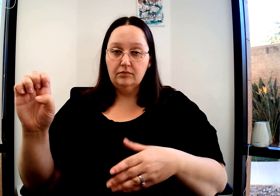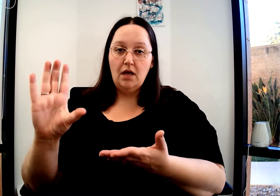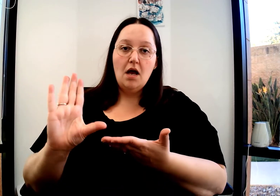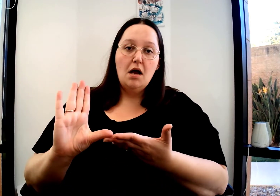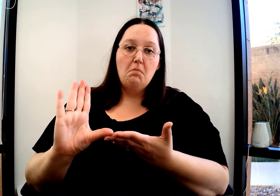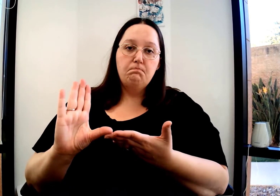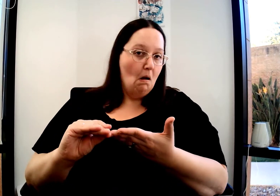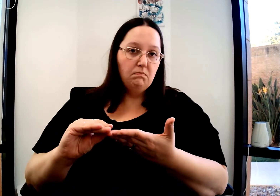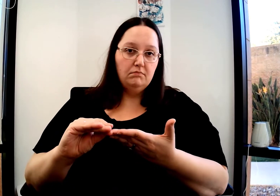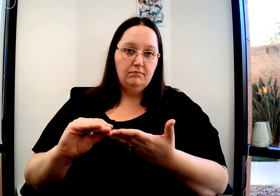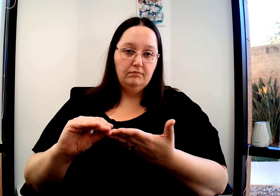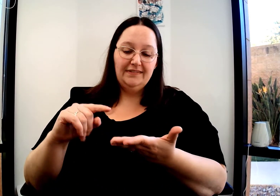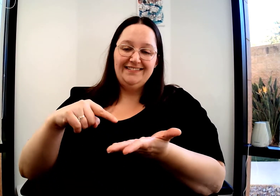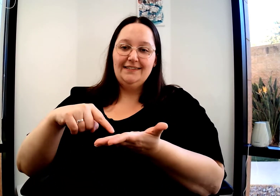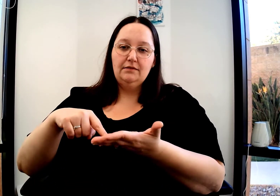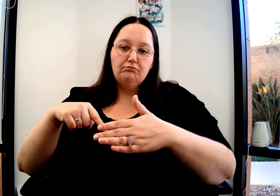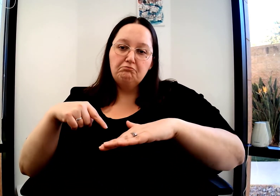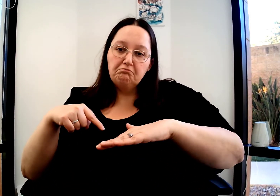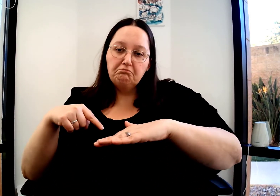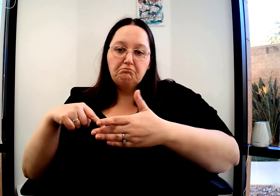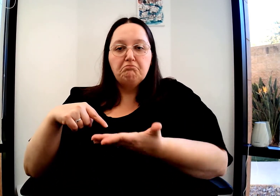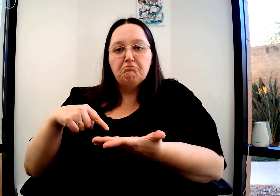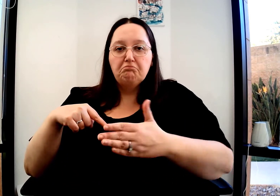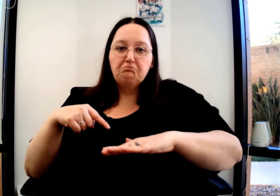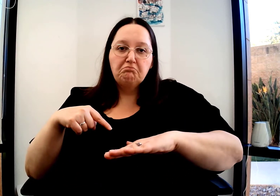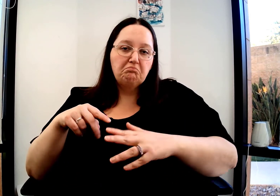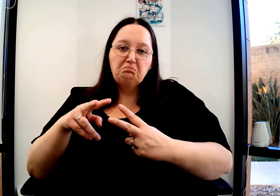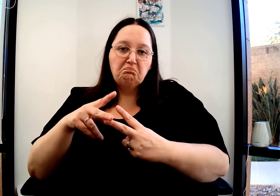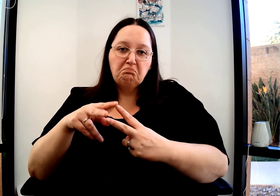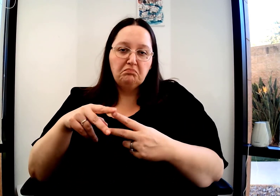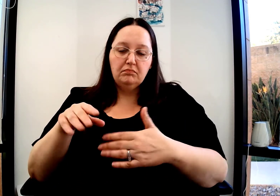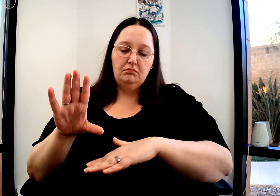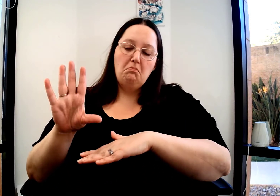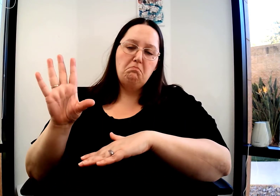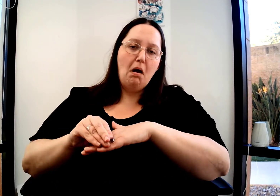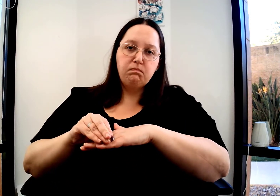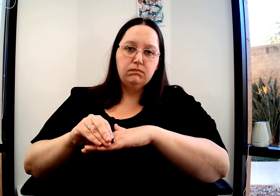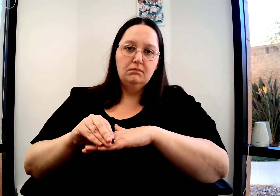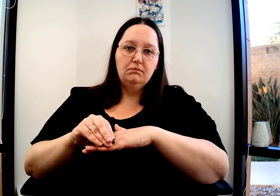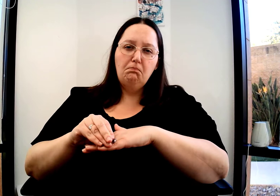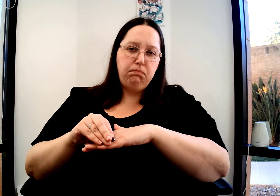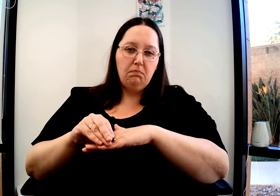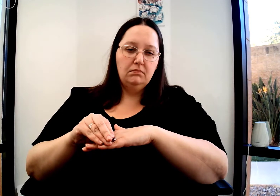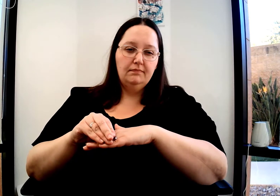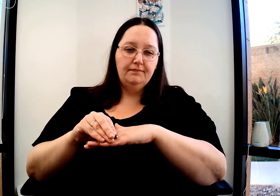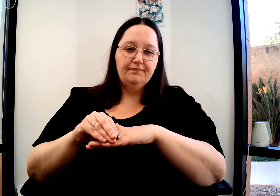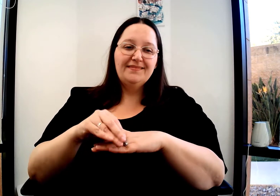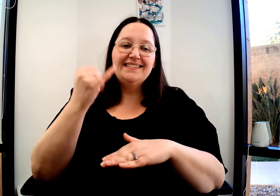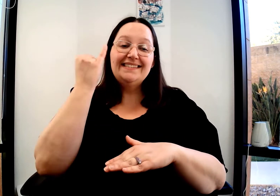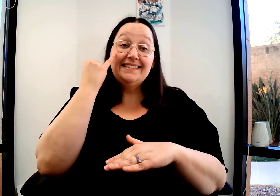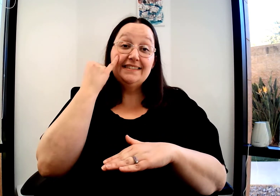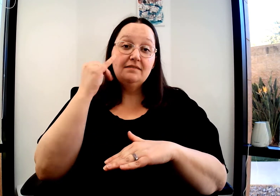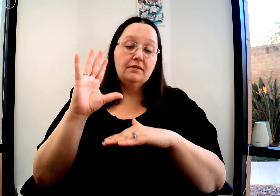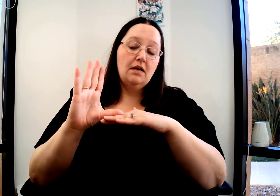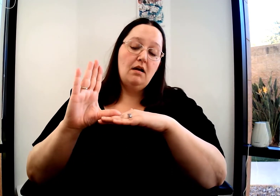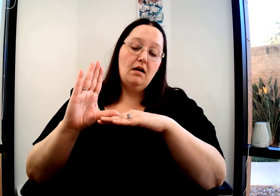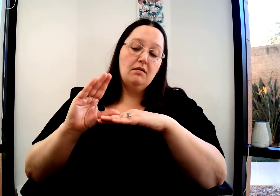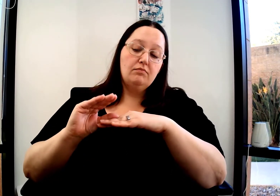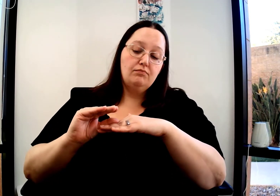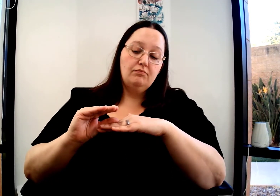For a flat tire, your non-dominant hand can be palm up or palm down, doesn't matter. Use that mouth morphine.